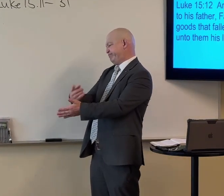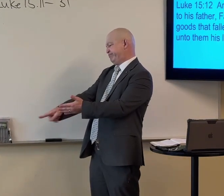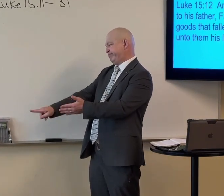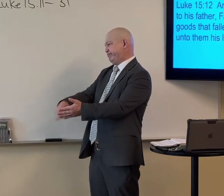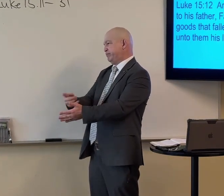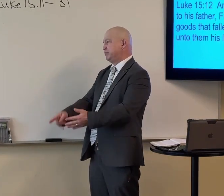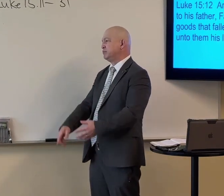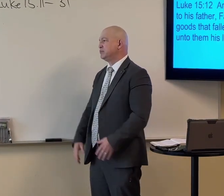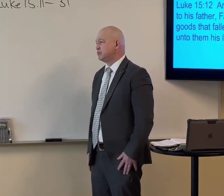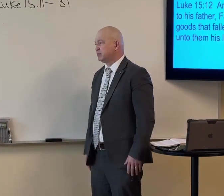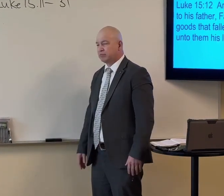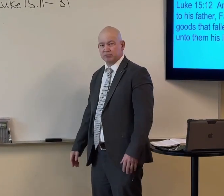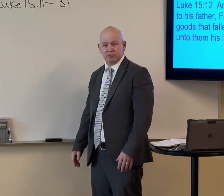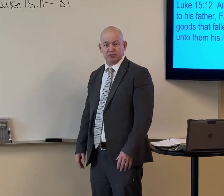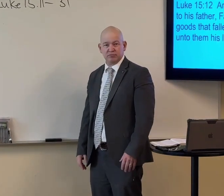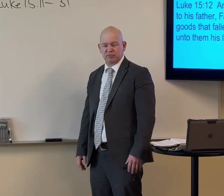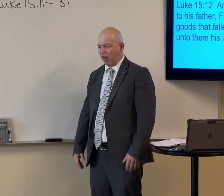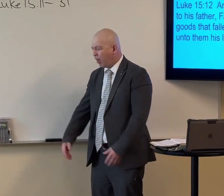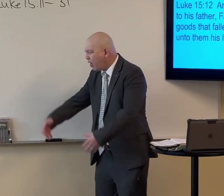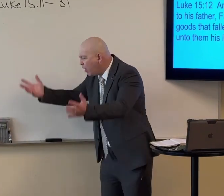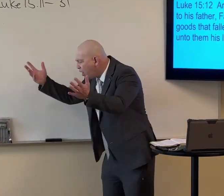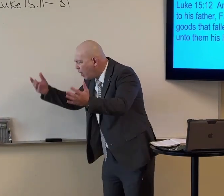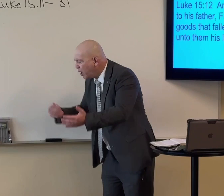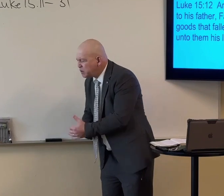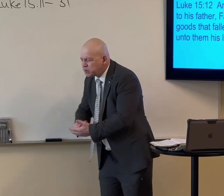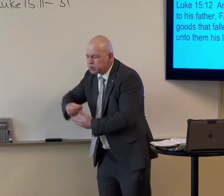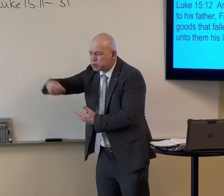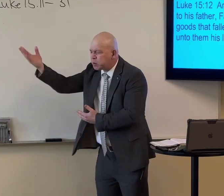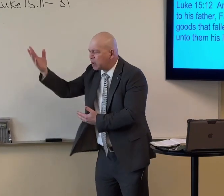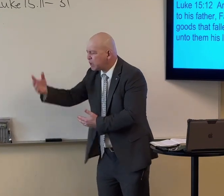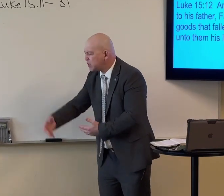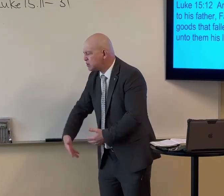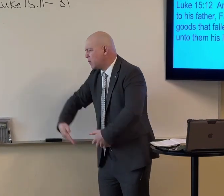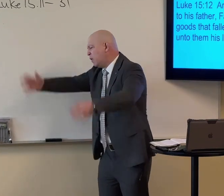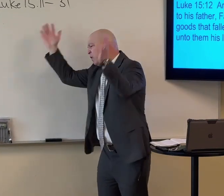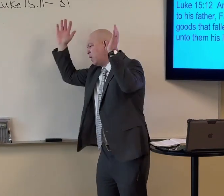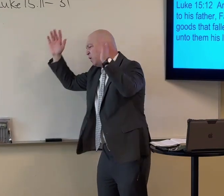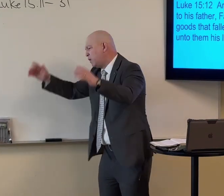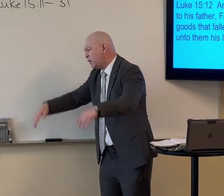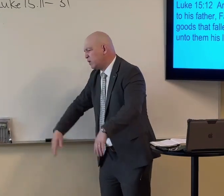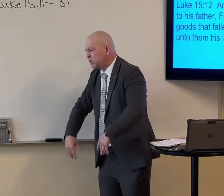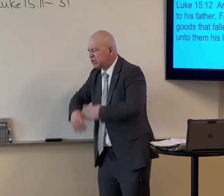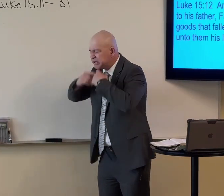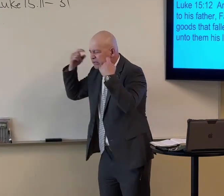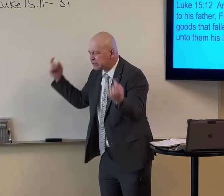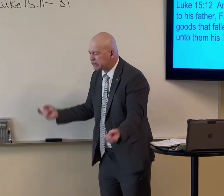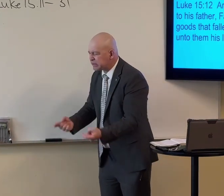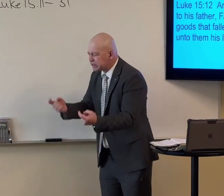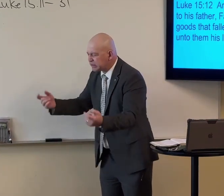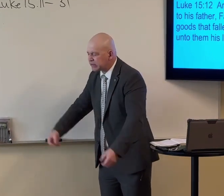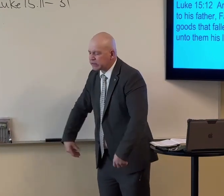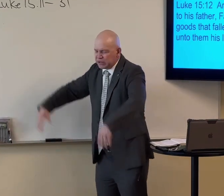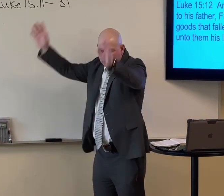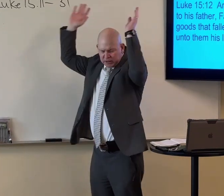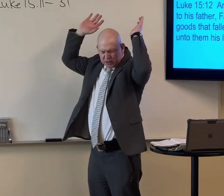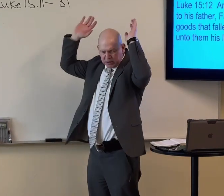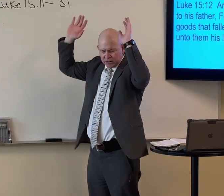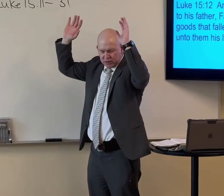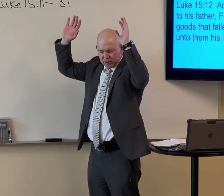is it easy for us to look on that younger son and be critical of his decisions, how he just wasted everything involved in sin.